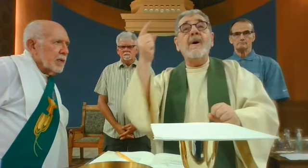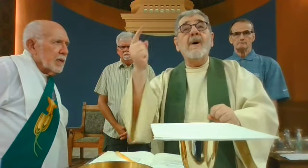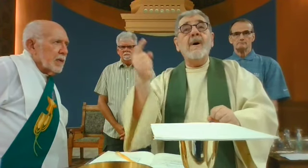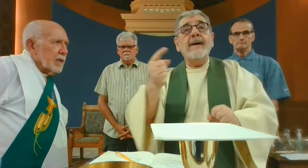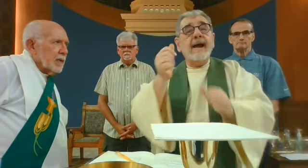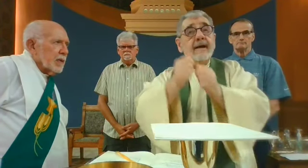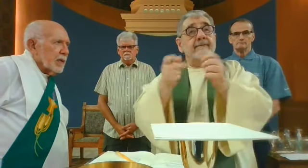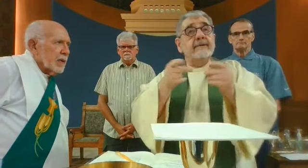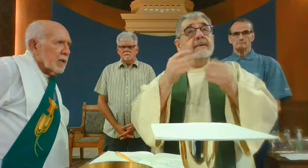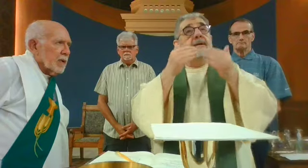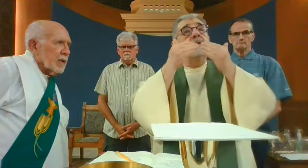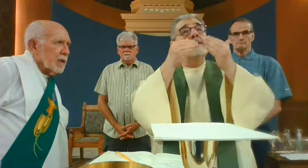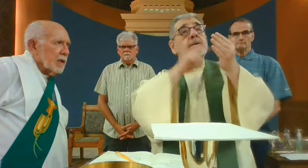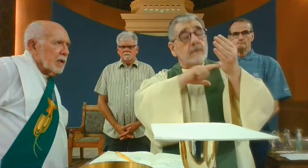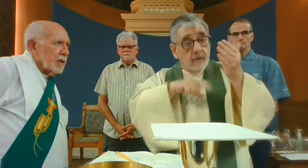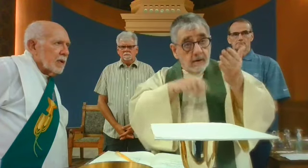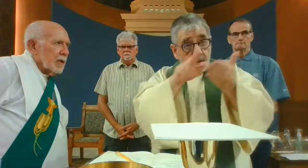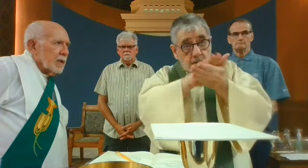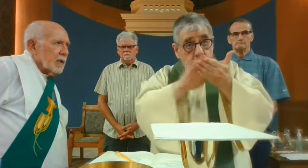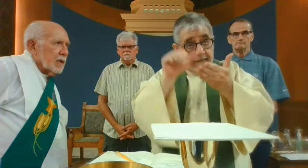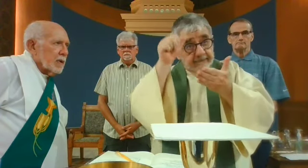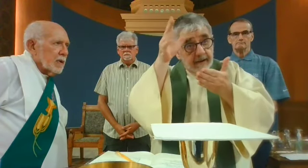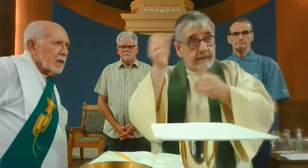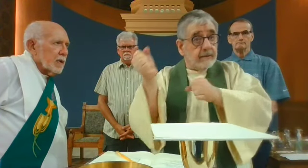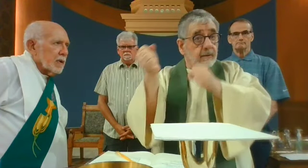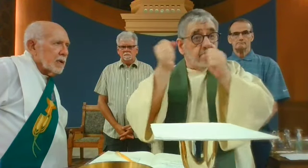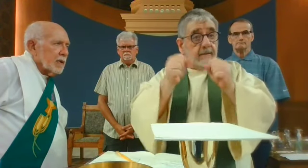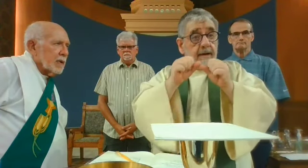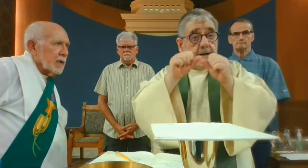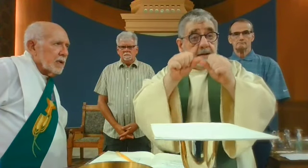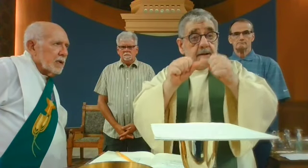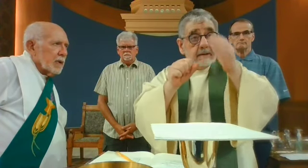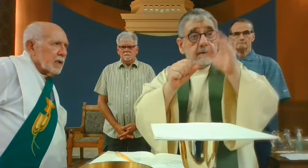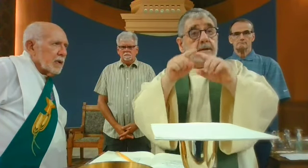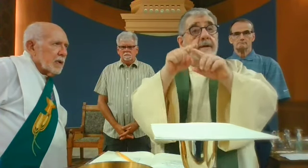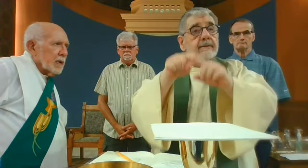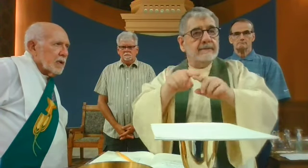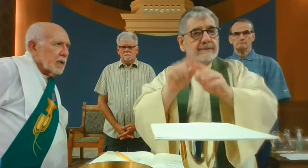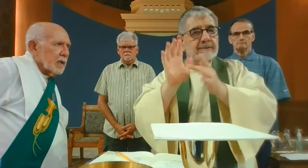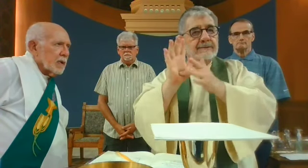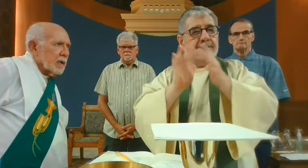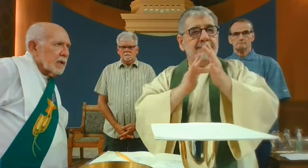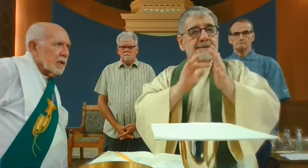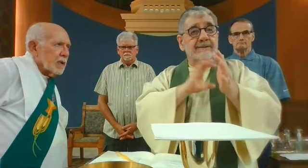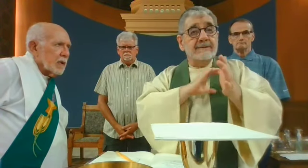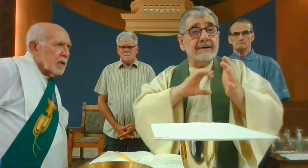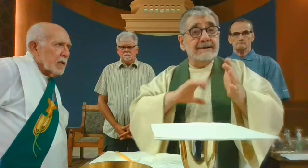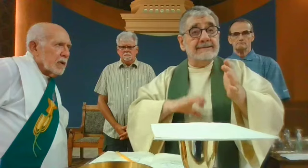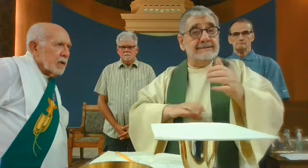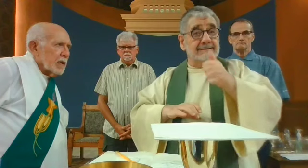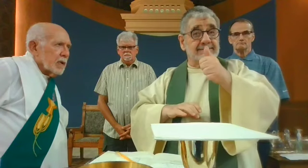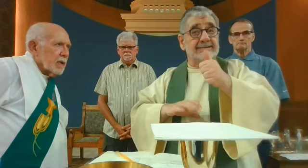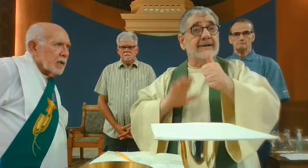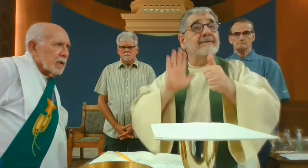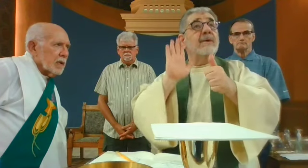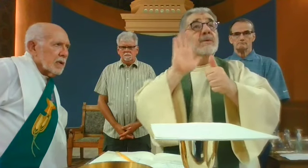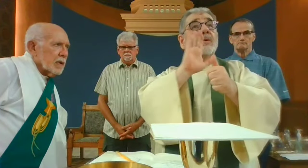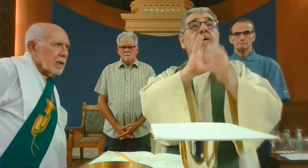always and everywhere to give you thanks, Lord, Holy Father, Almighty and Eternal God.